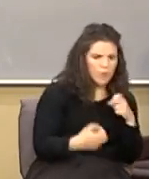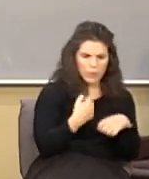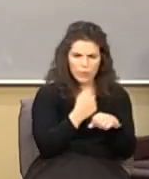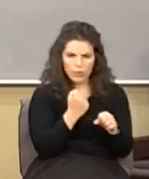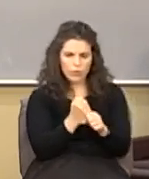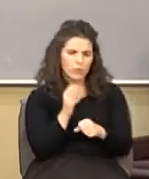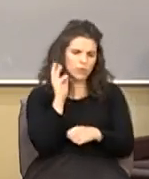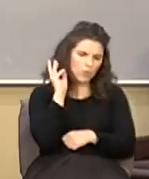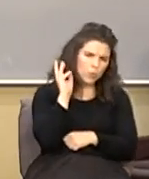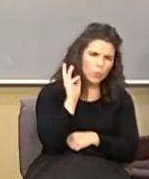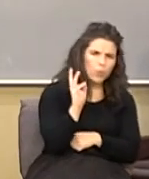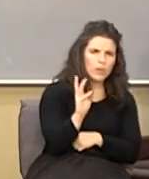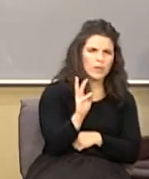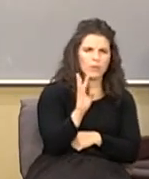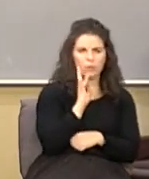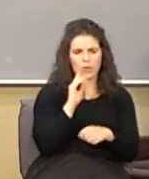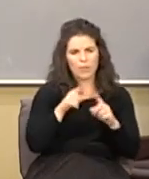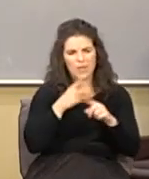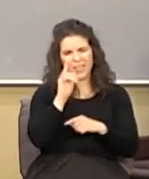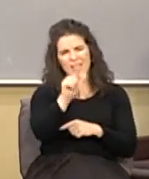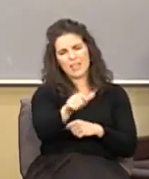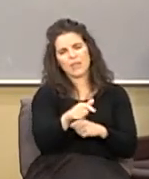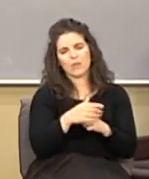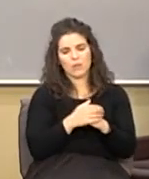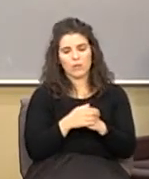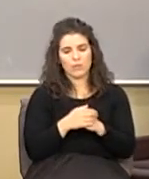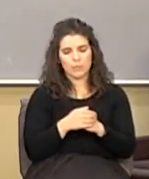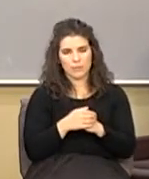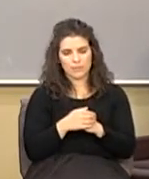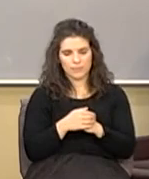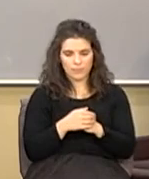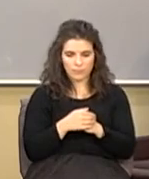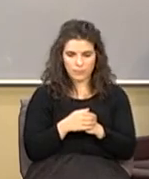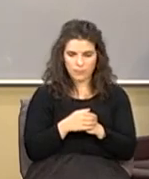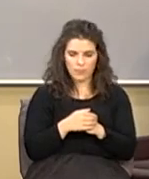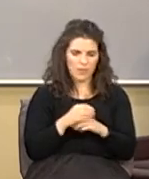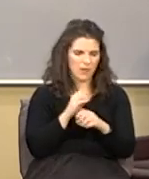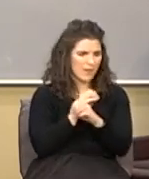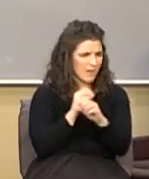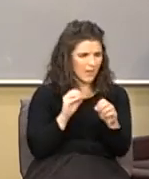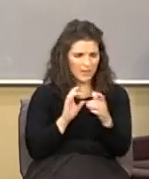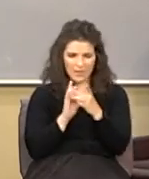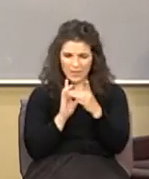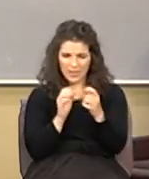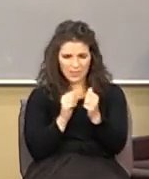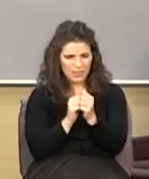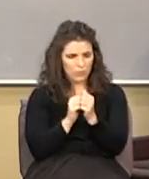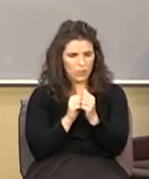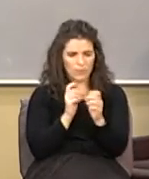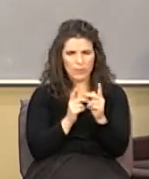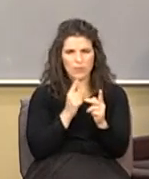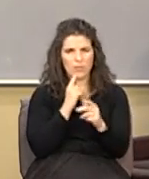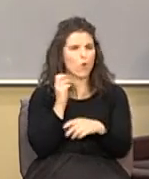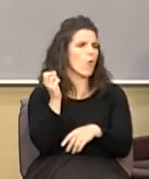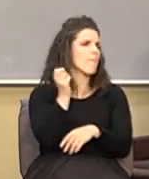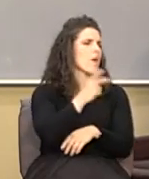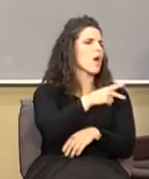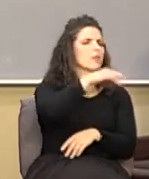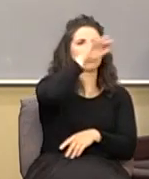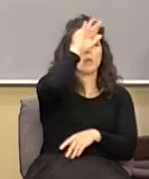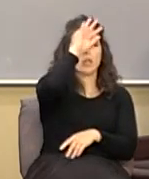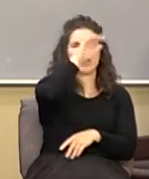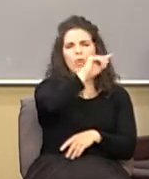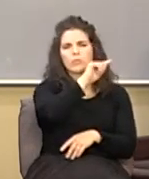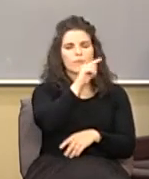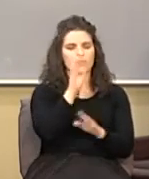a witness we'll talk about this later on but these things it had nothing to do with anybody let's go back to Pentecost